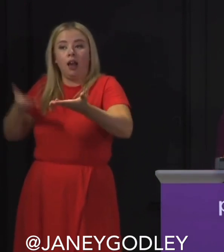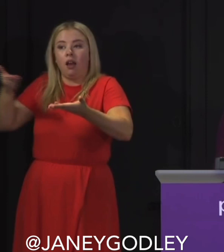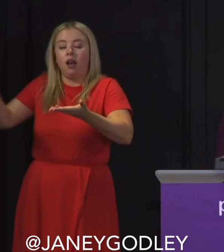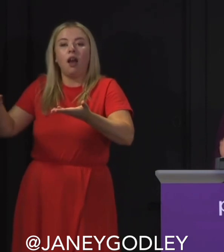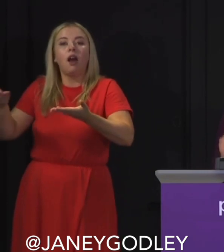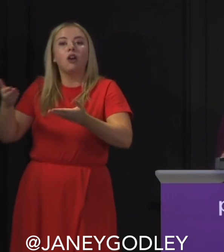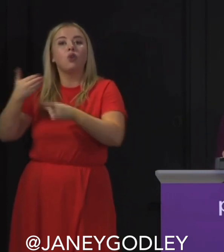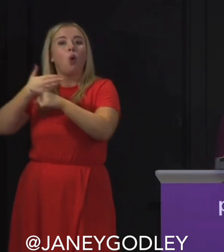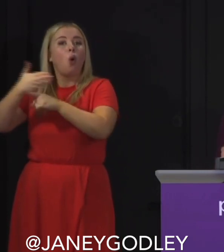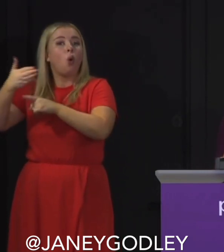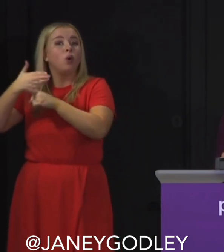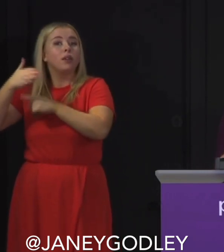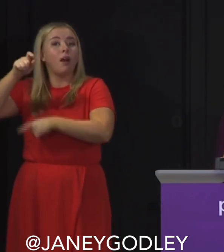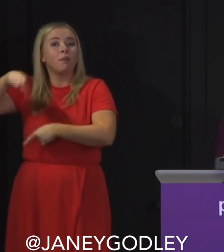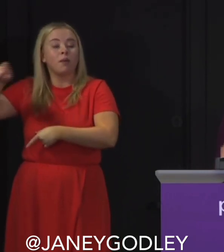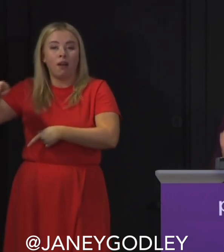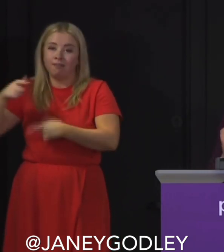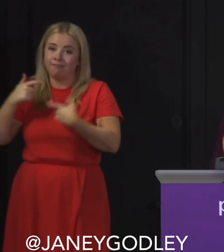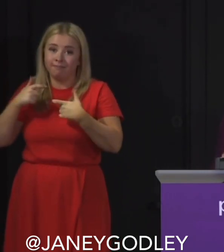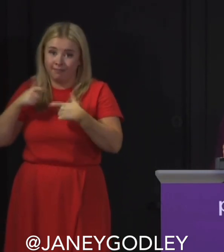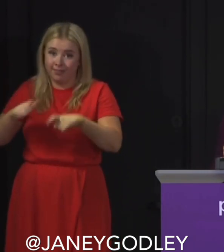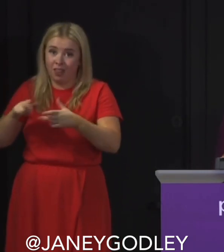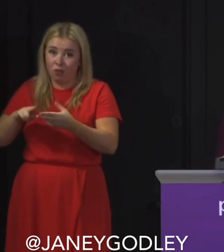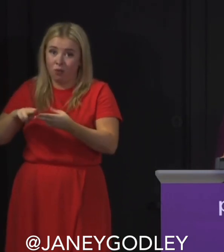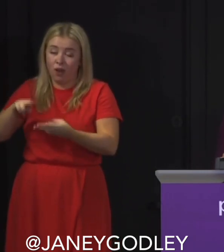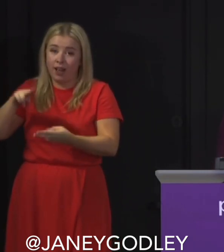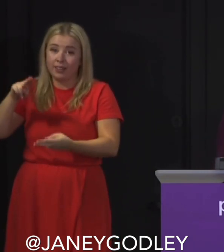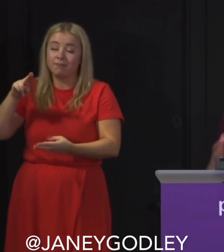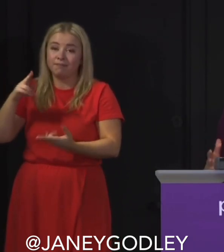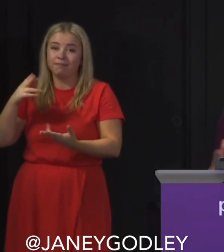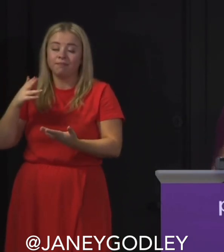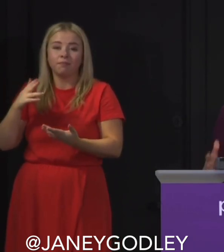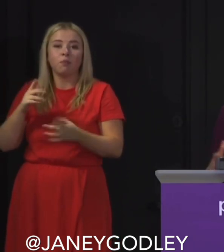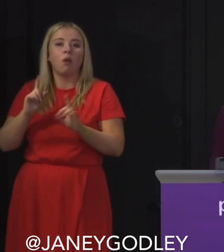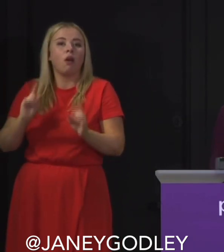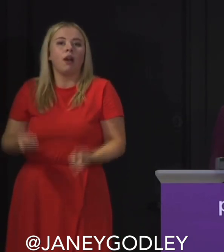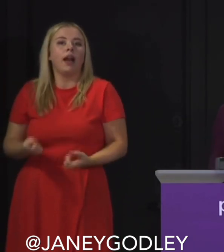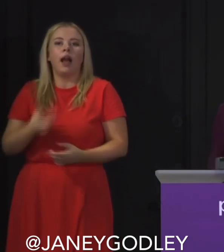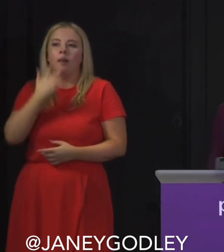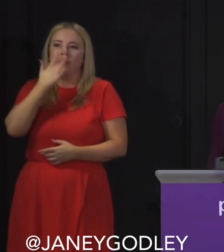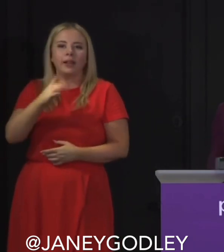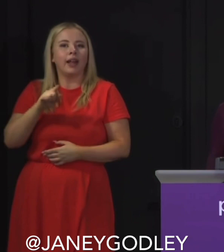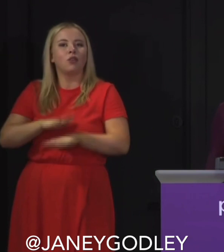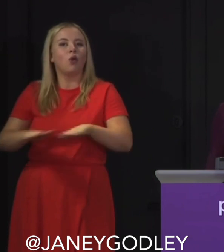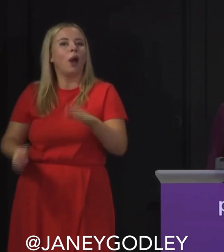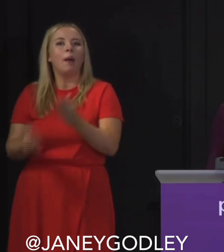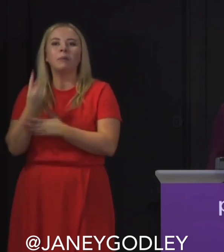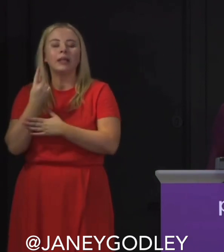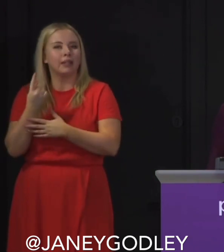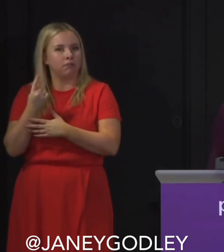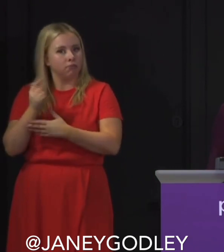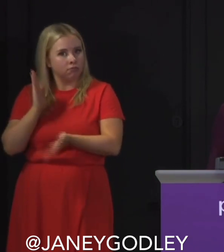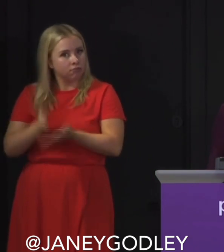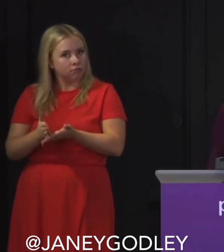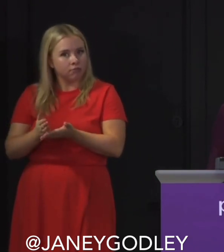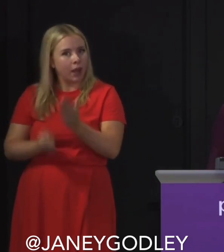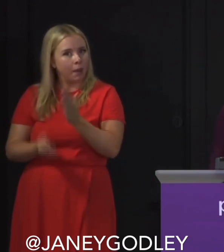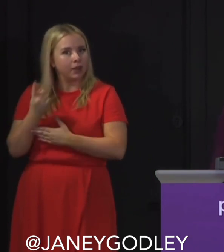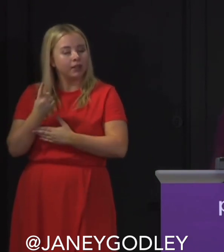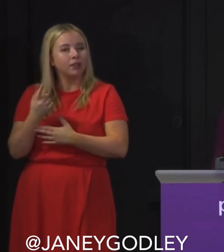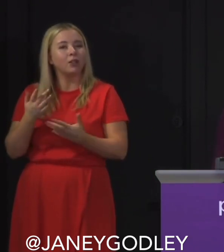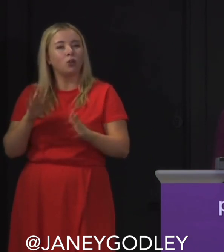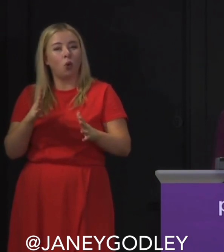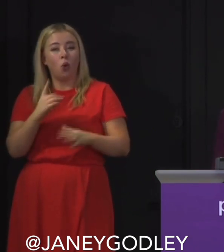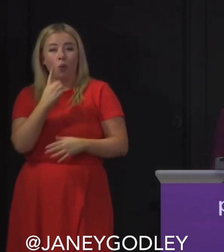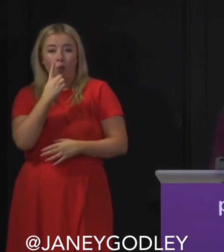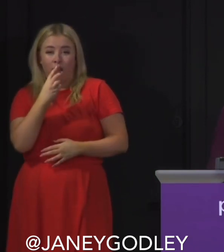for these young people to arrive and then they never did that. They were all the way up, jinty mcgintys and hanging about the chip in the West End or rubbing